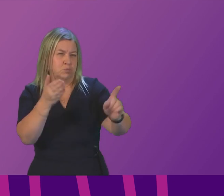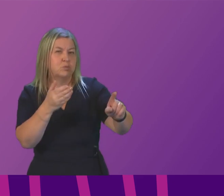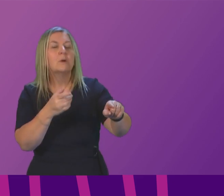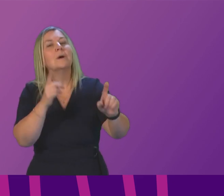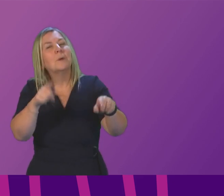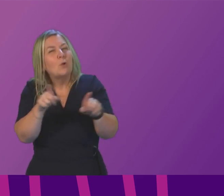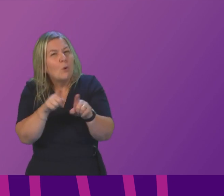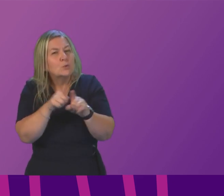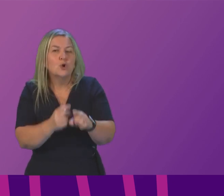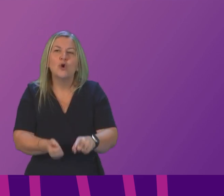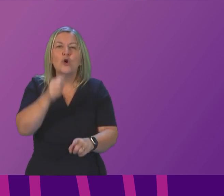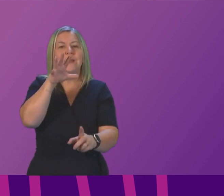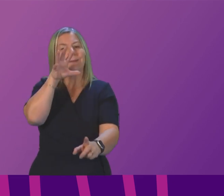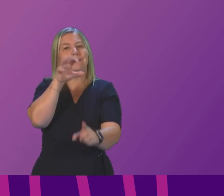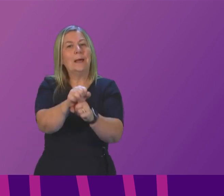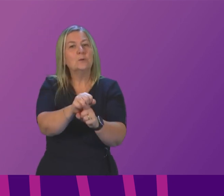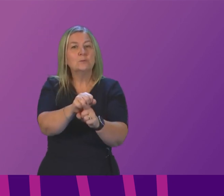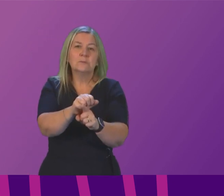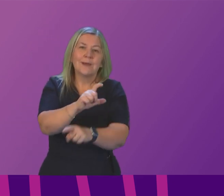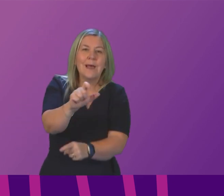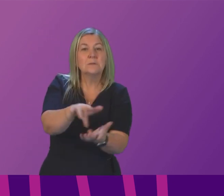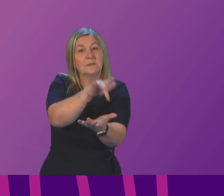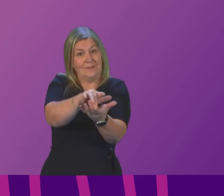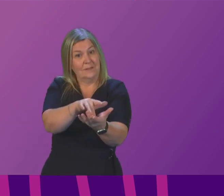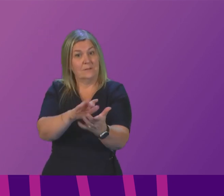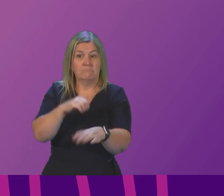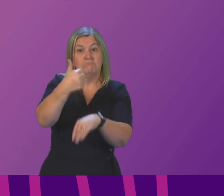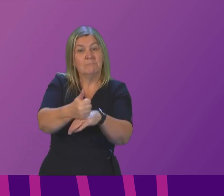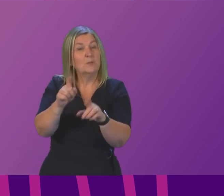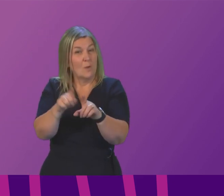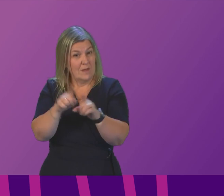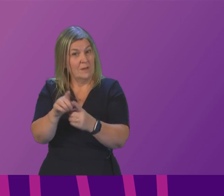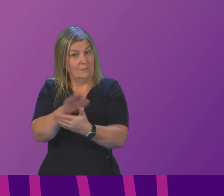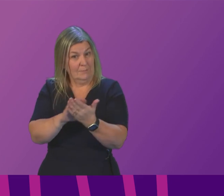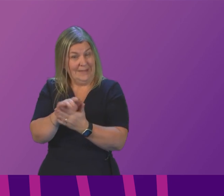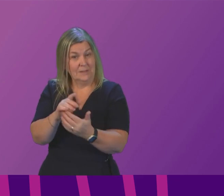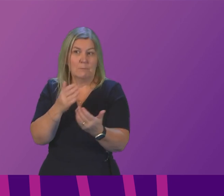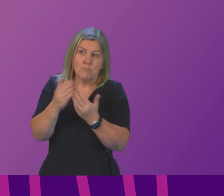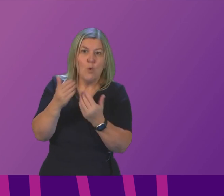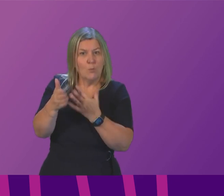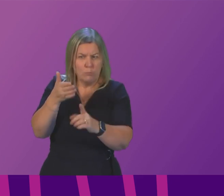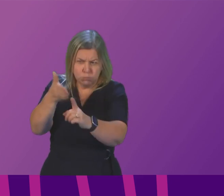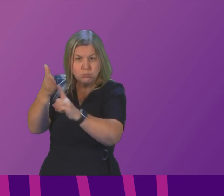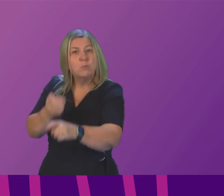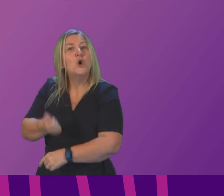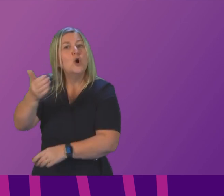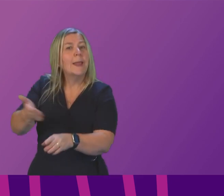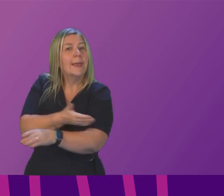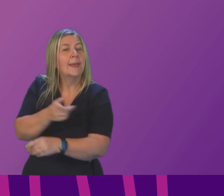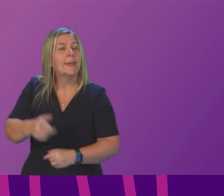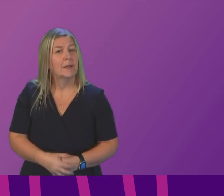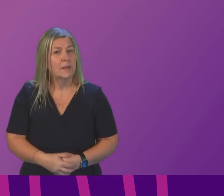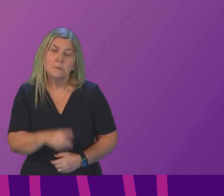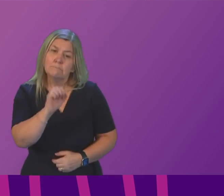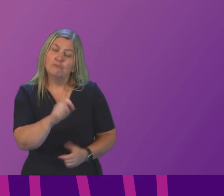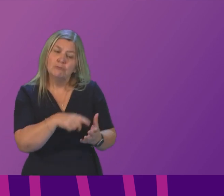diagnostic cancer centres are being set up to make sure that that happens so Jackie Bailey is right to raise the importance of this and the government is right to have